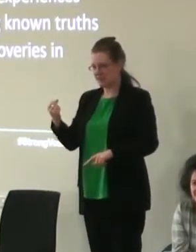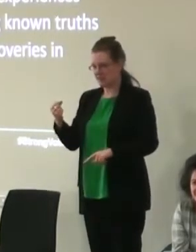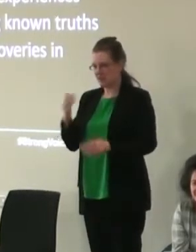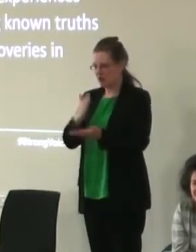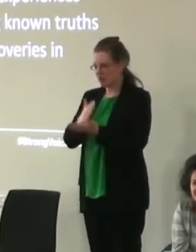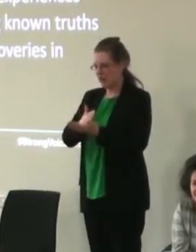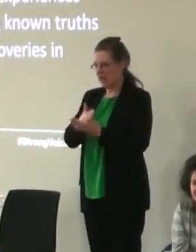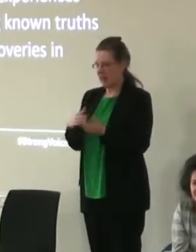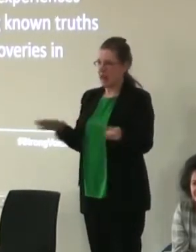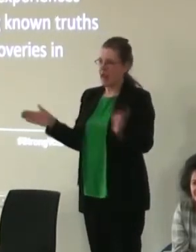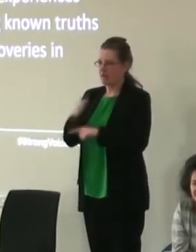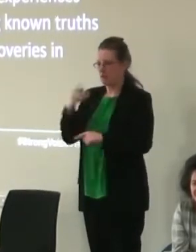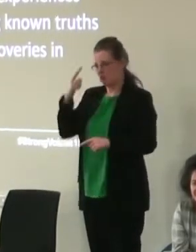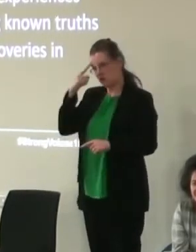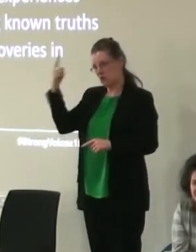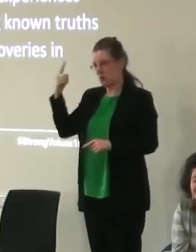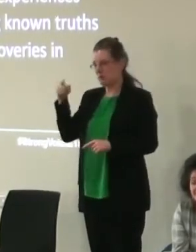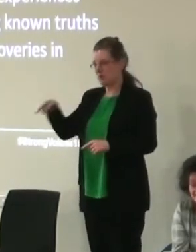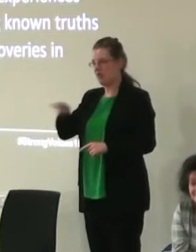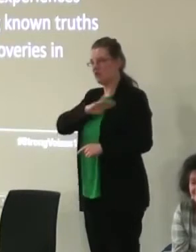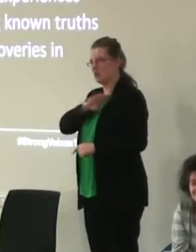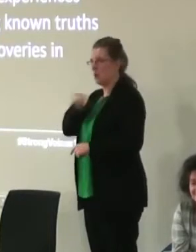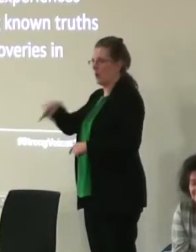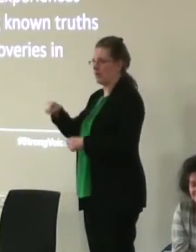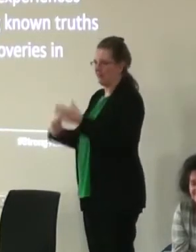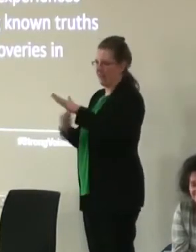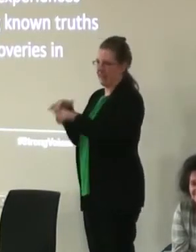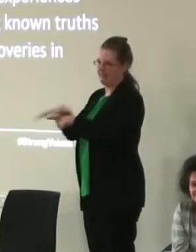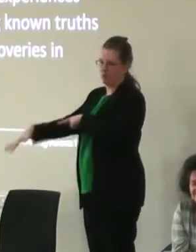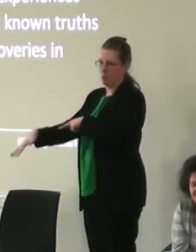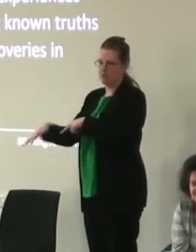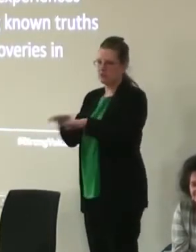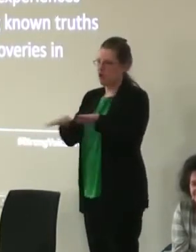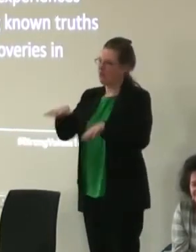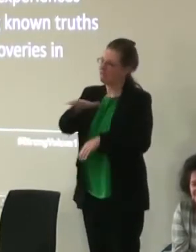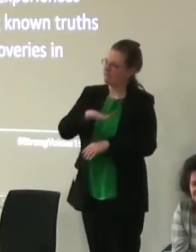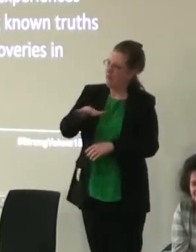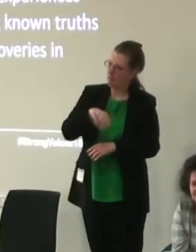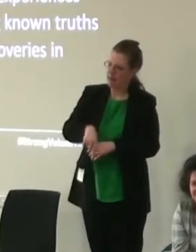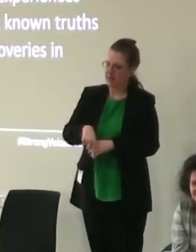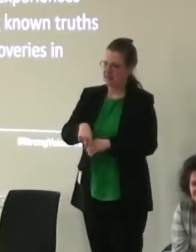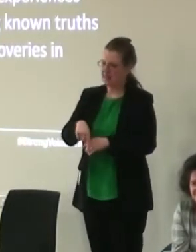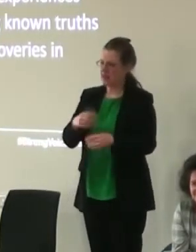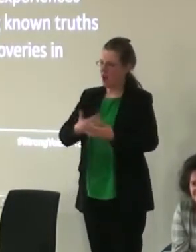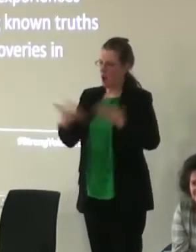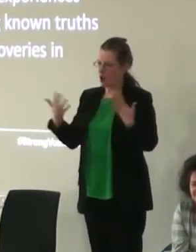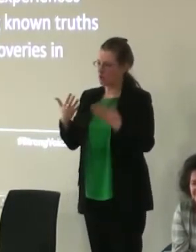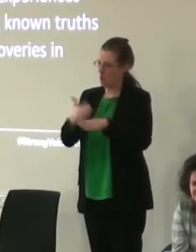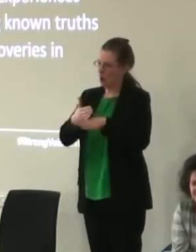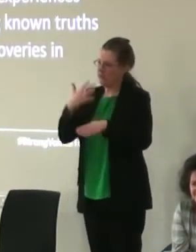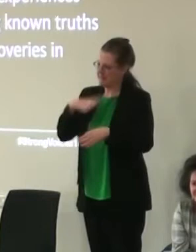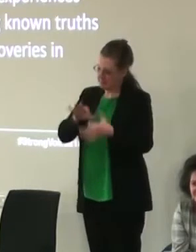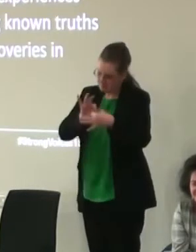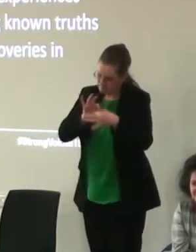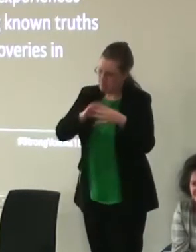in the assumption that the school was the key influencer as opposed to the family and that so much more work needed with families